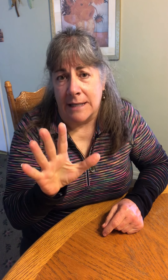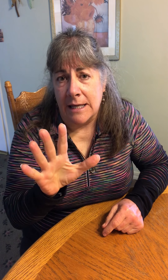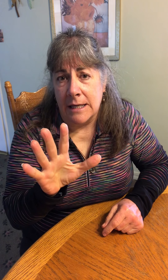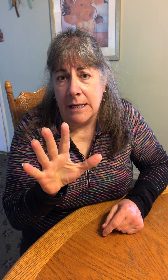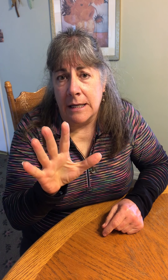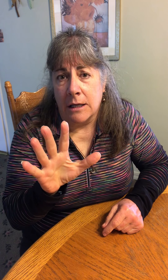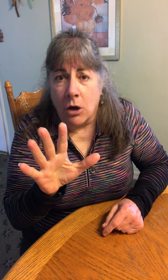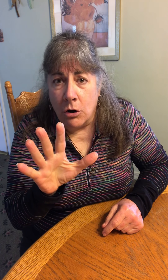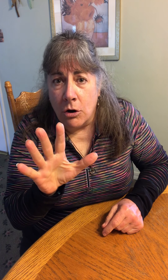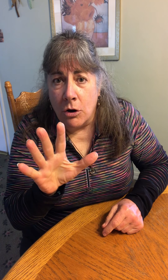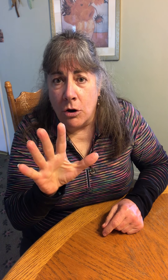Cinco.